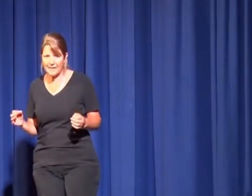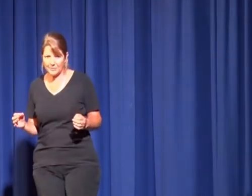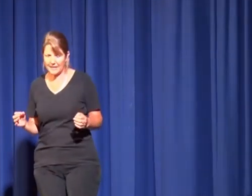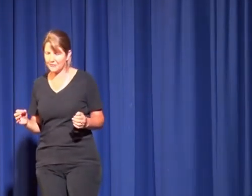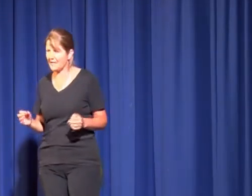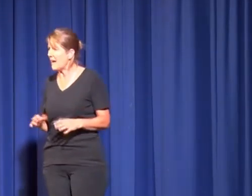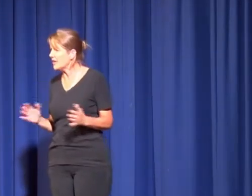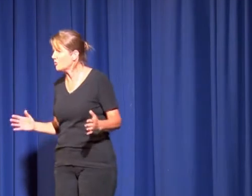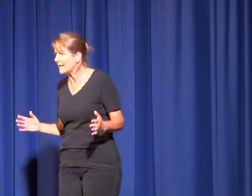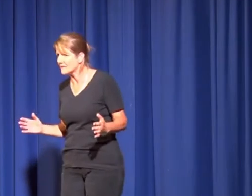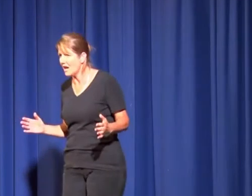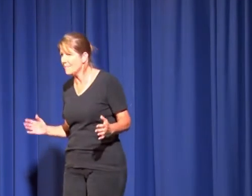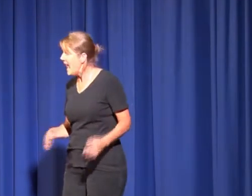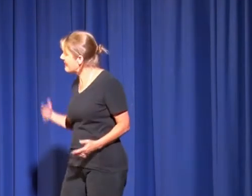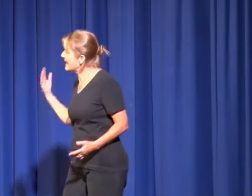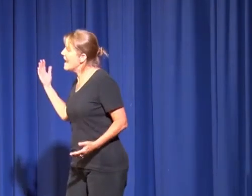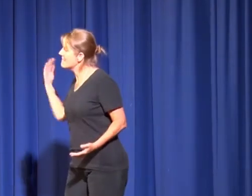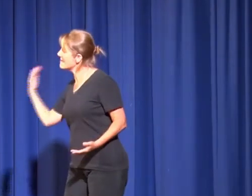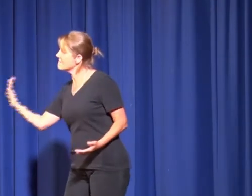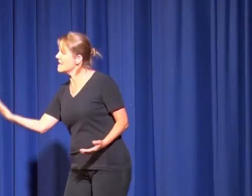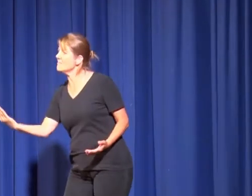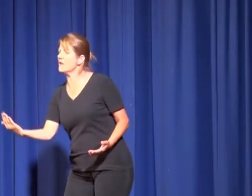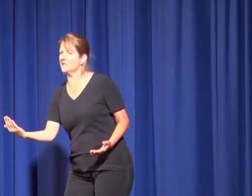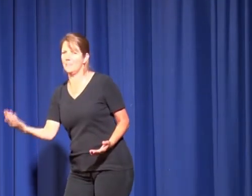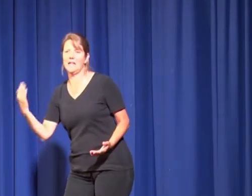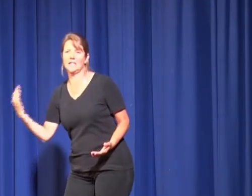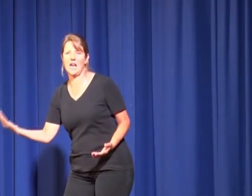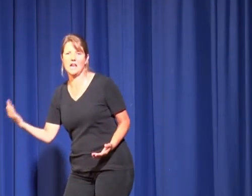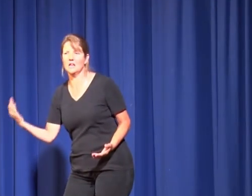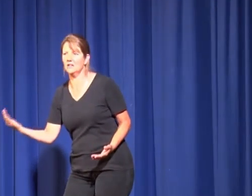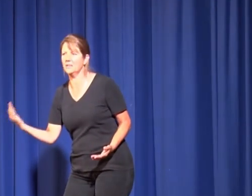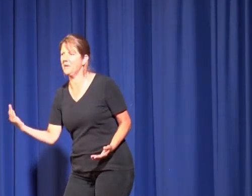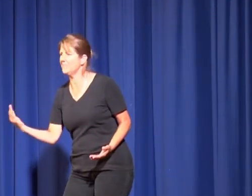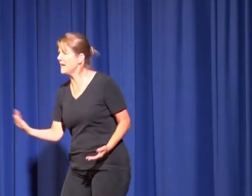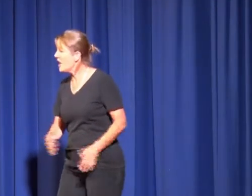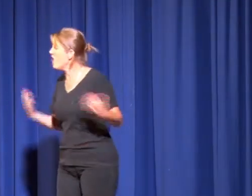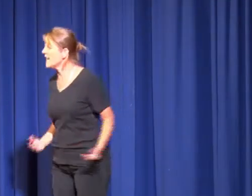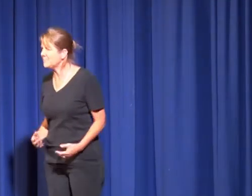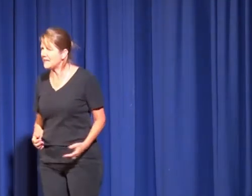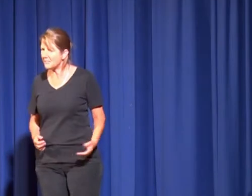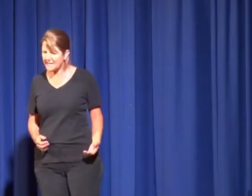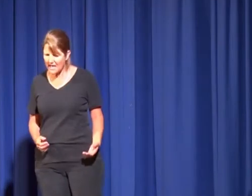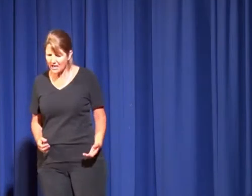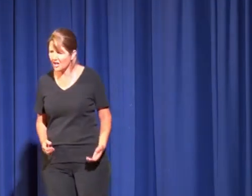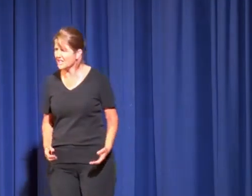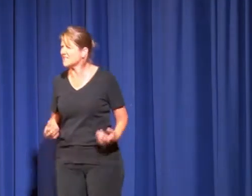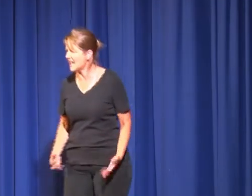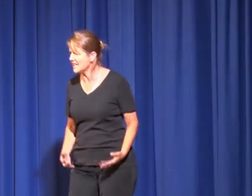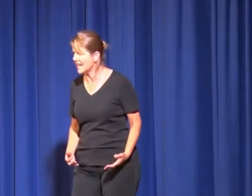met up with Leg's friends, we were having a grouse time and then my mum rocks up at 10 o'clock to pick me up. Who gets picked up at 10 o'clock on a Saturday?